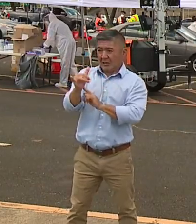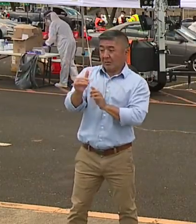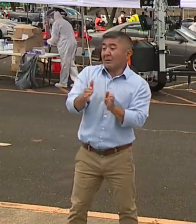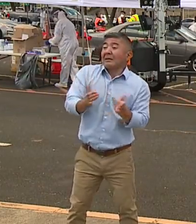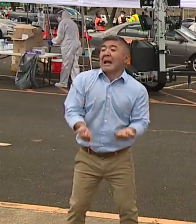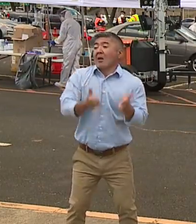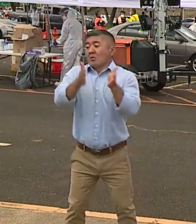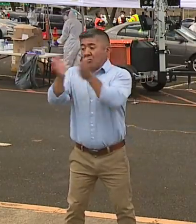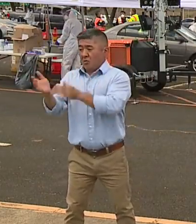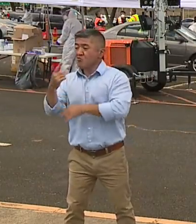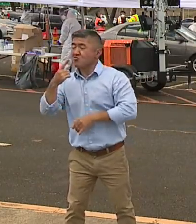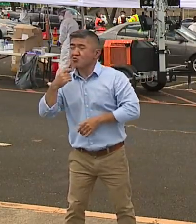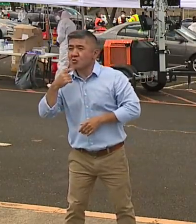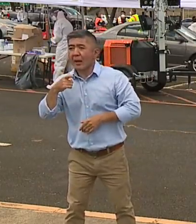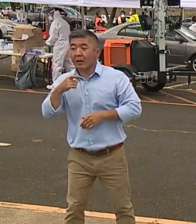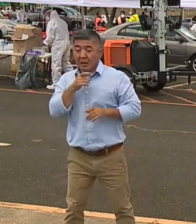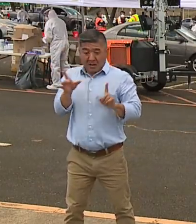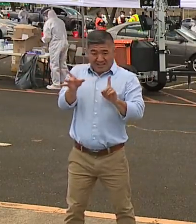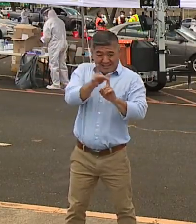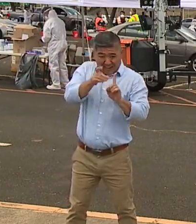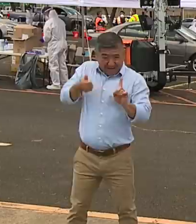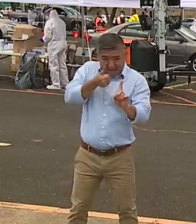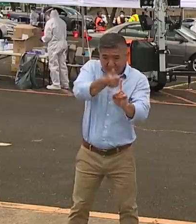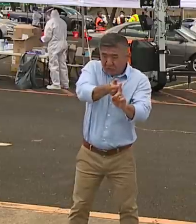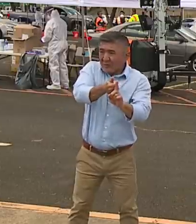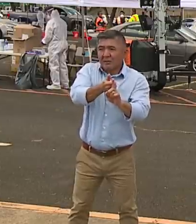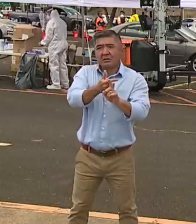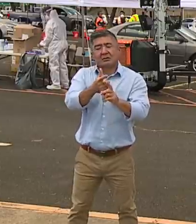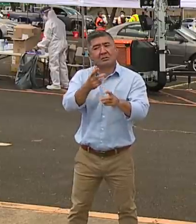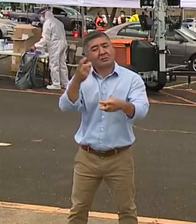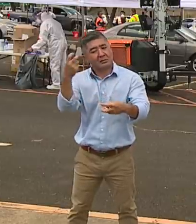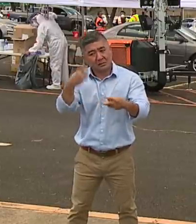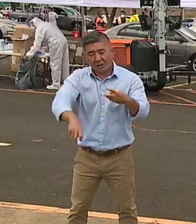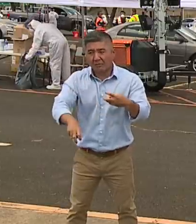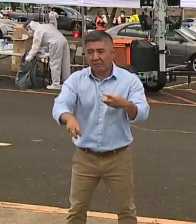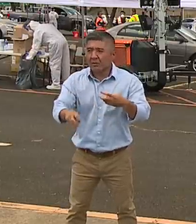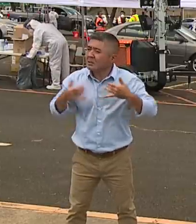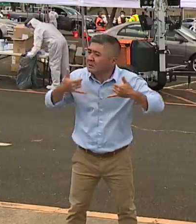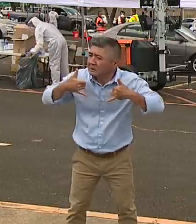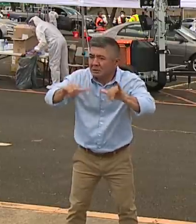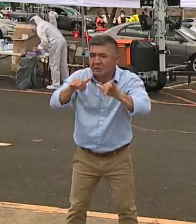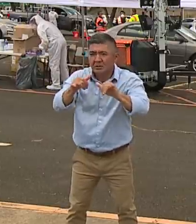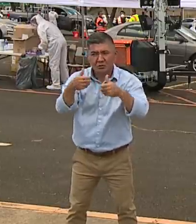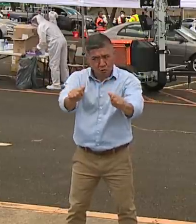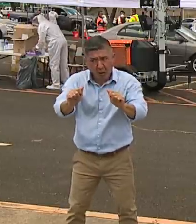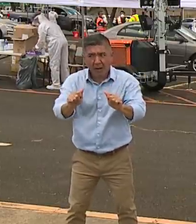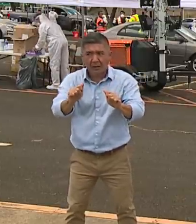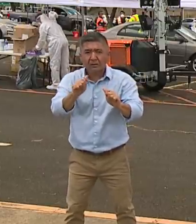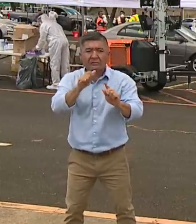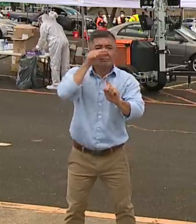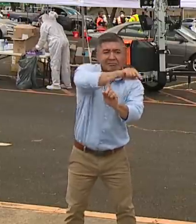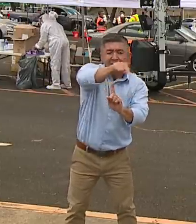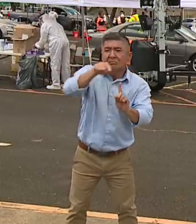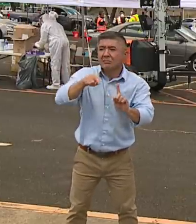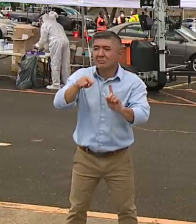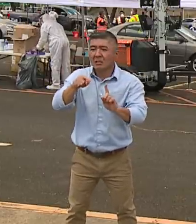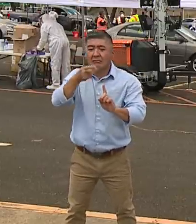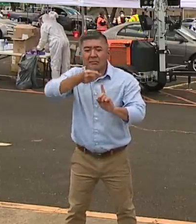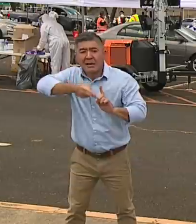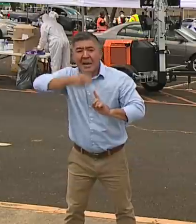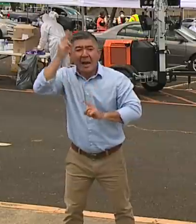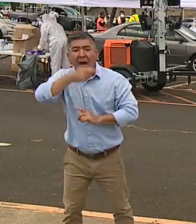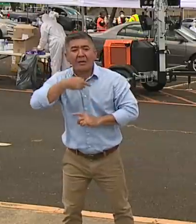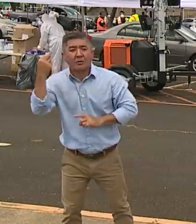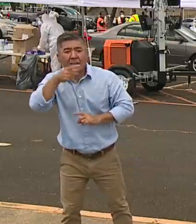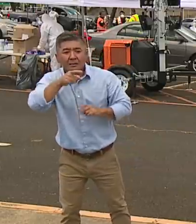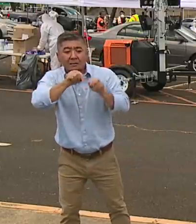makes it difficult to contact trace. That doesn't mean that we're still not going to try to do it, particularly for high-risk contacts. But